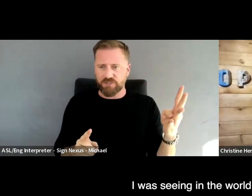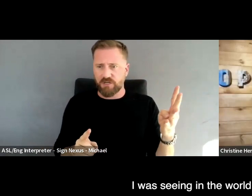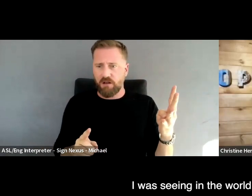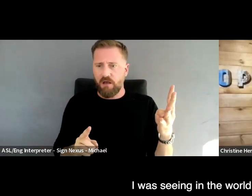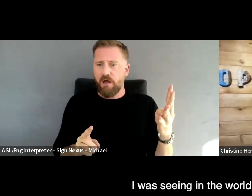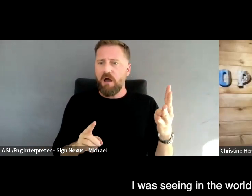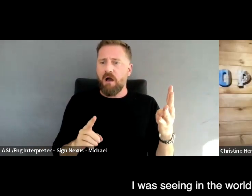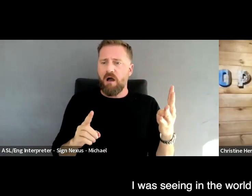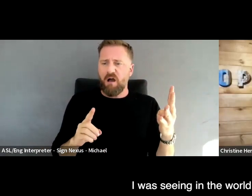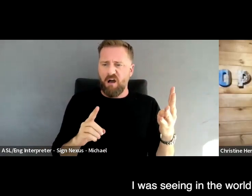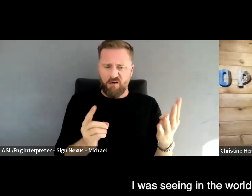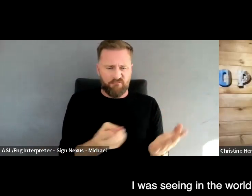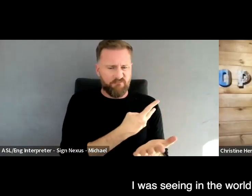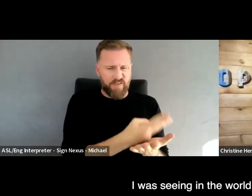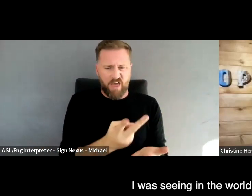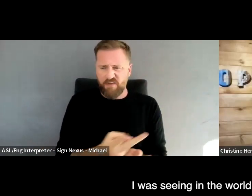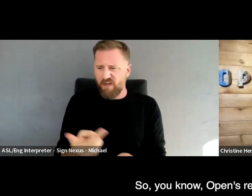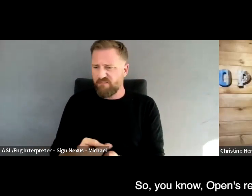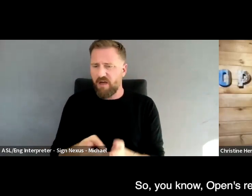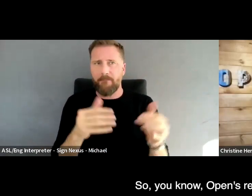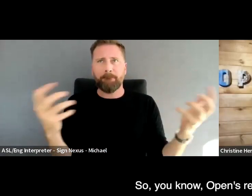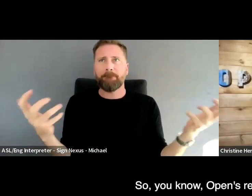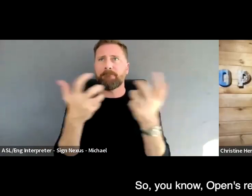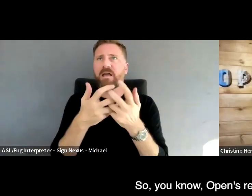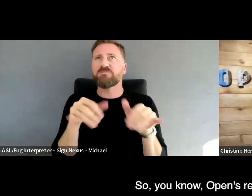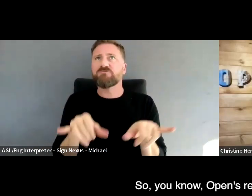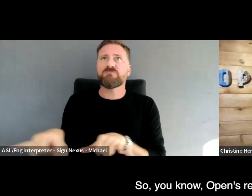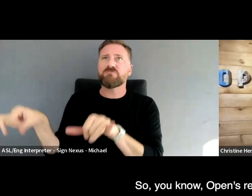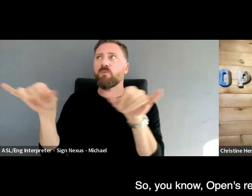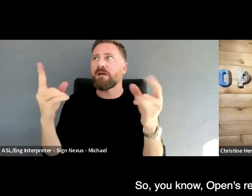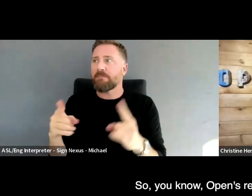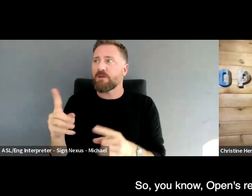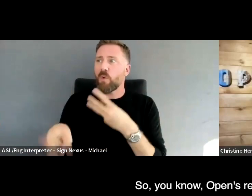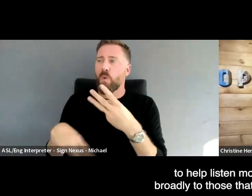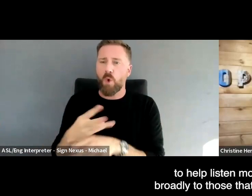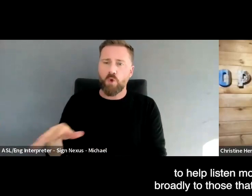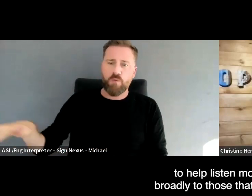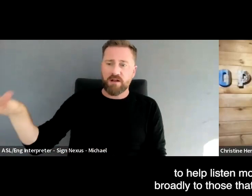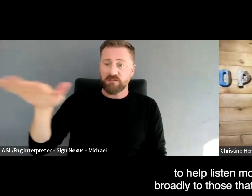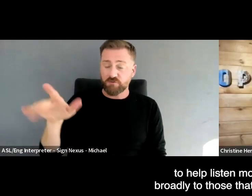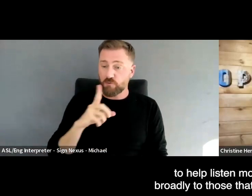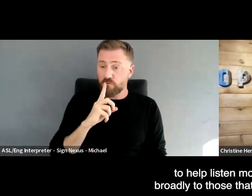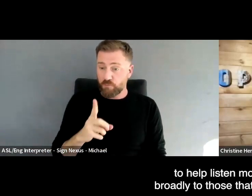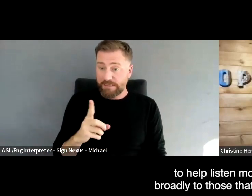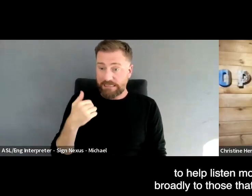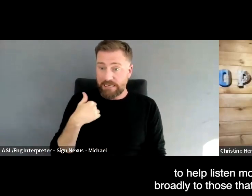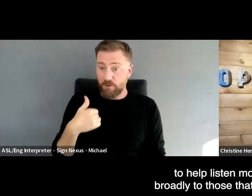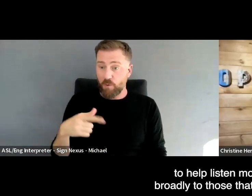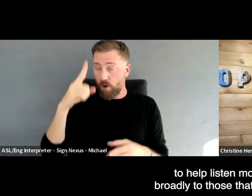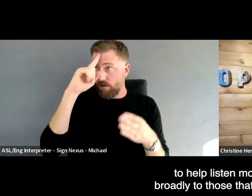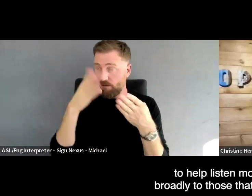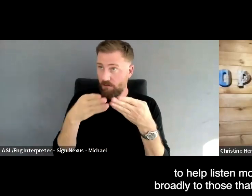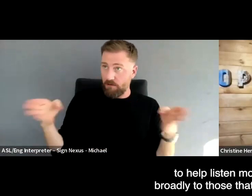failure I was seeing in the world around us. So you know Open's really set up to help listen more broadly